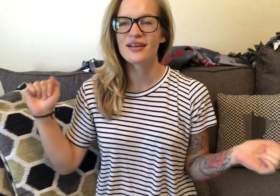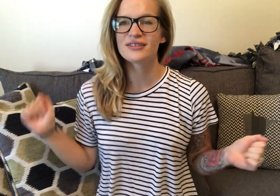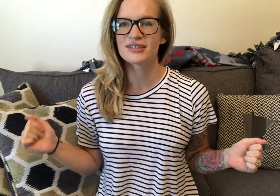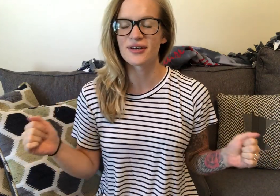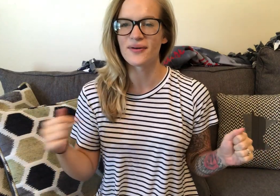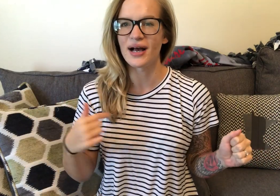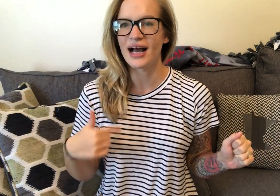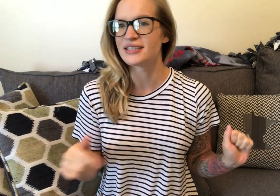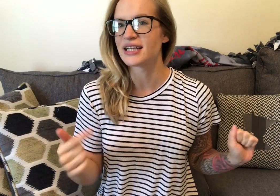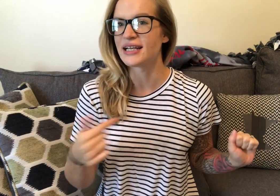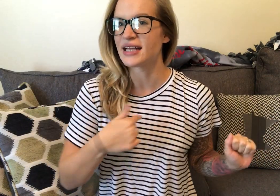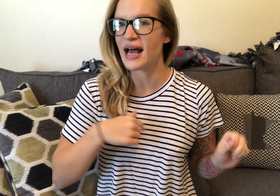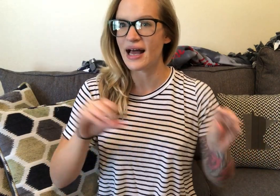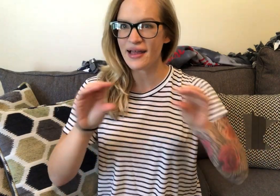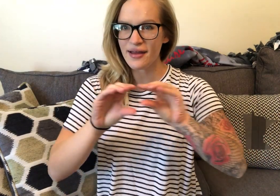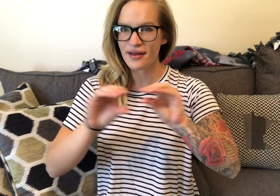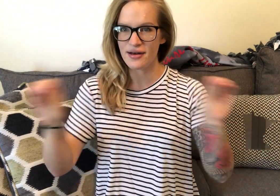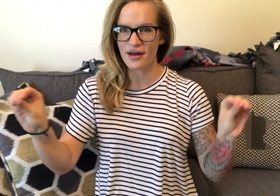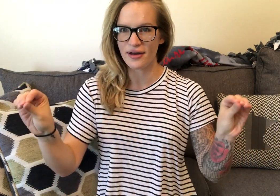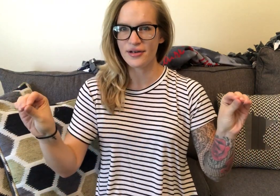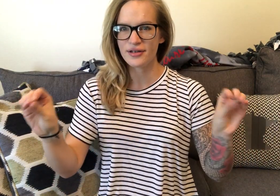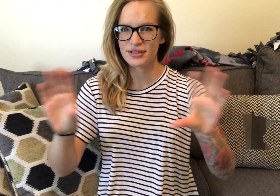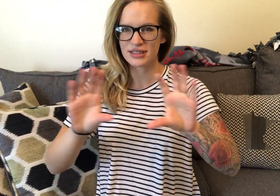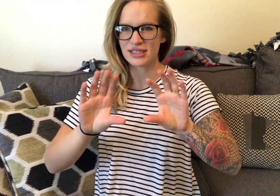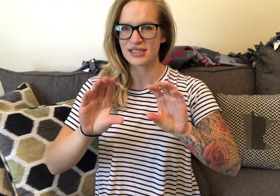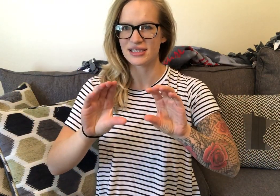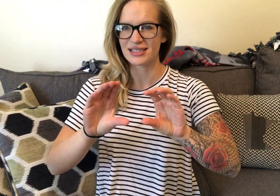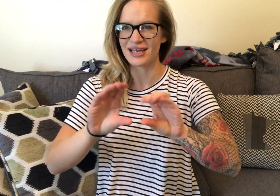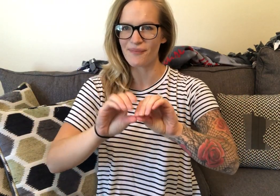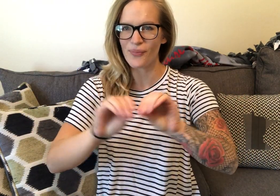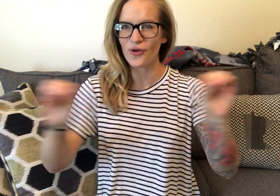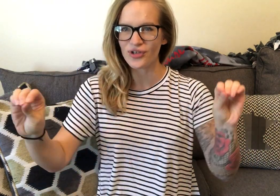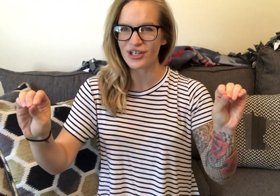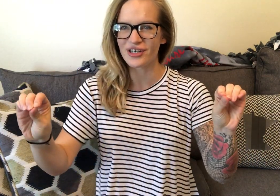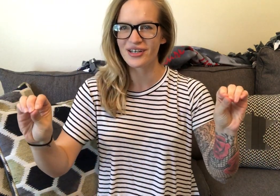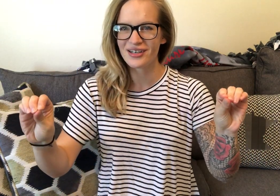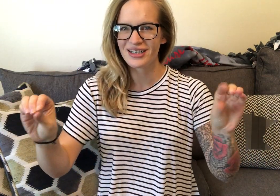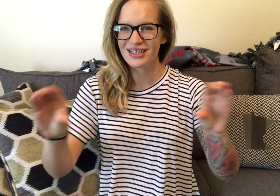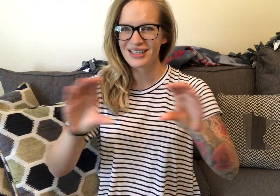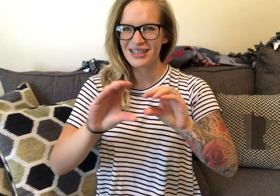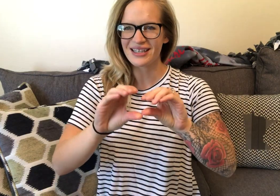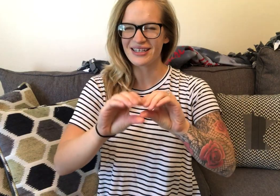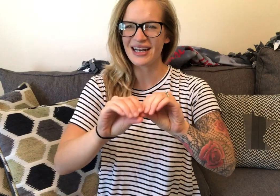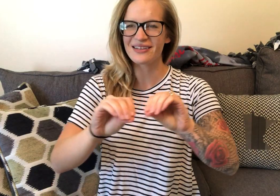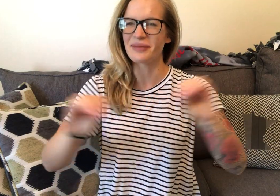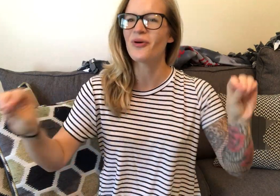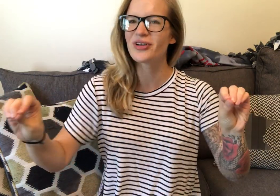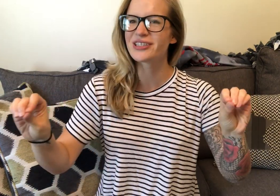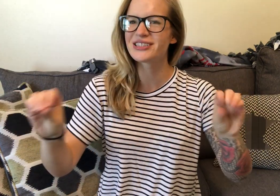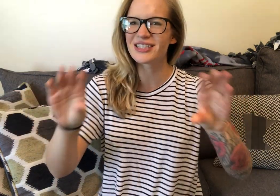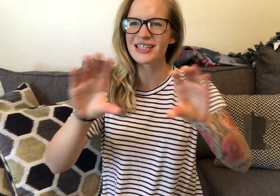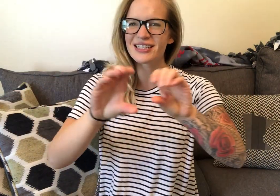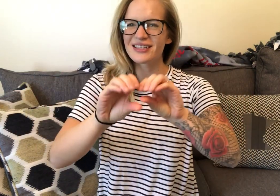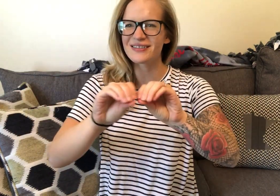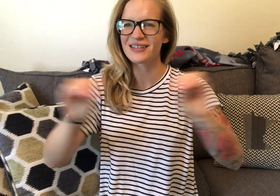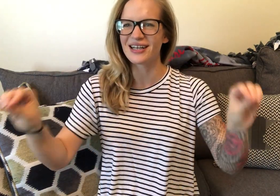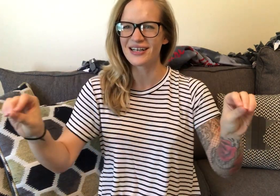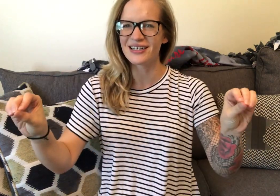So I signed I, none, so this is just like pull your, like you're kind of like pulling a string, know? None,